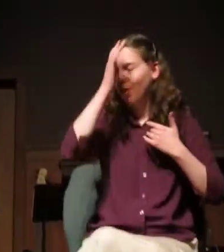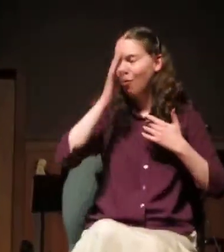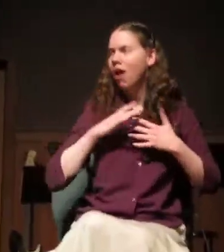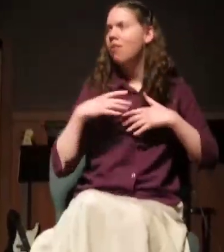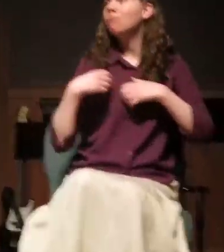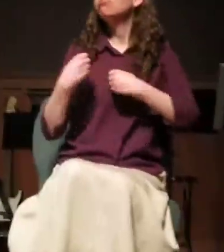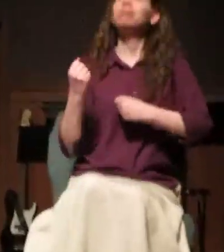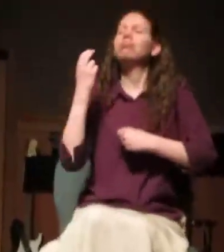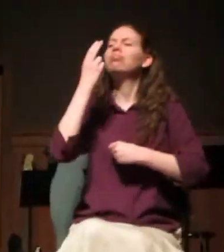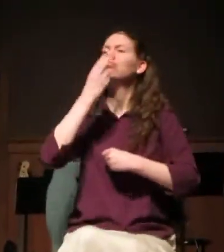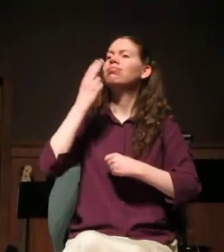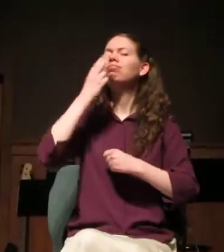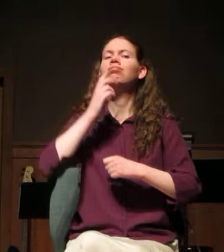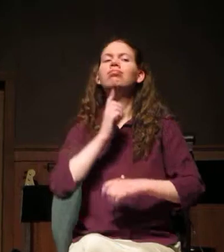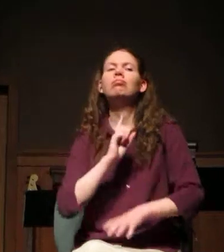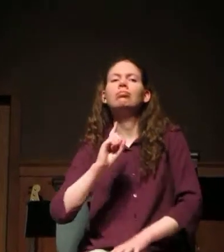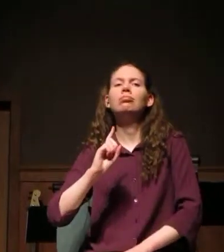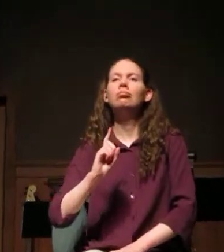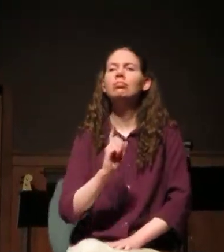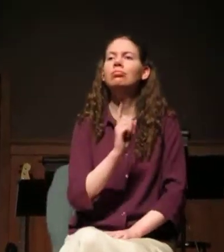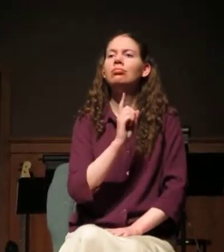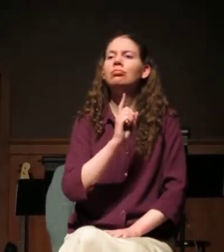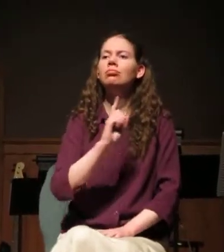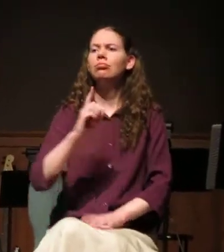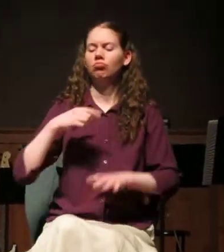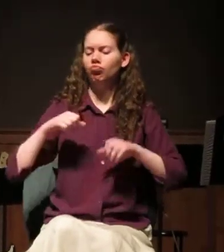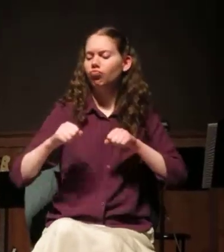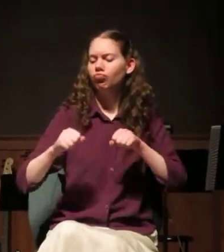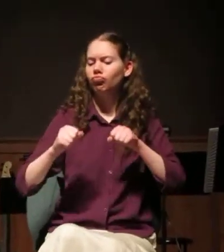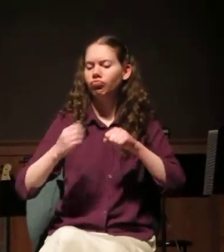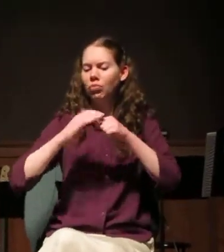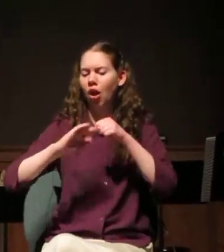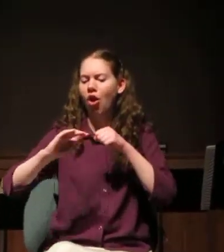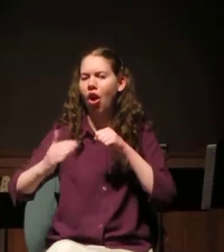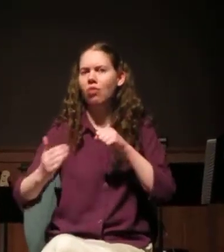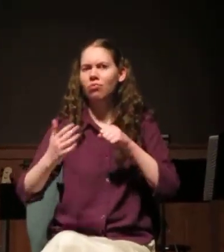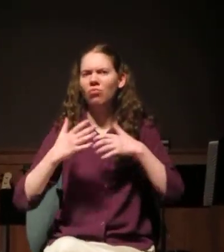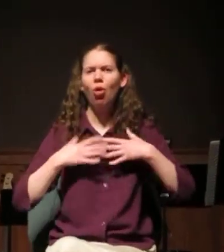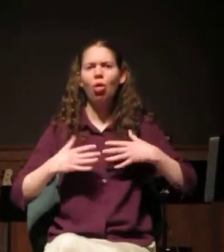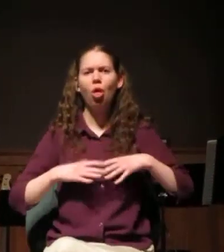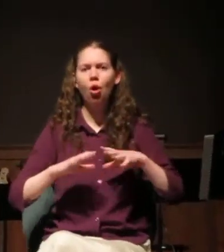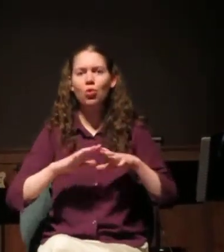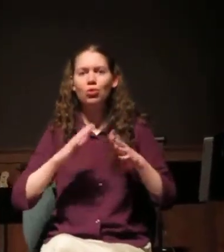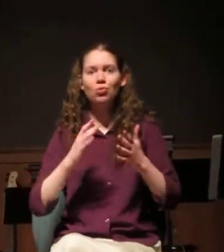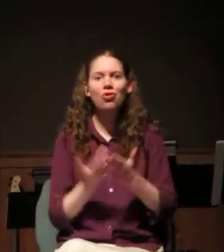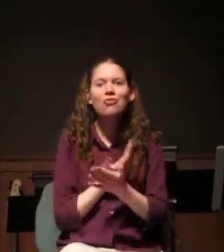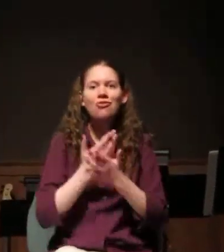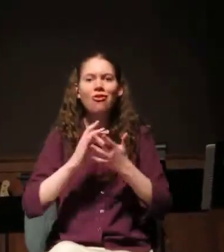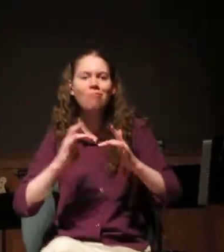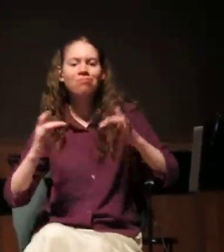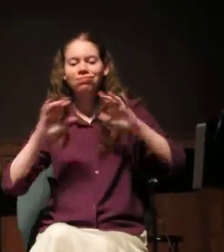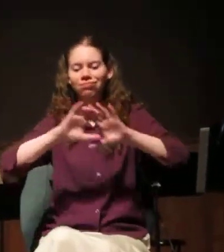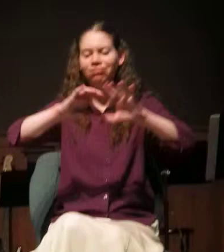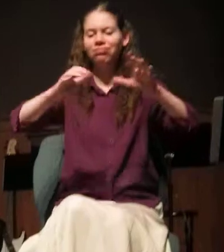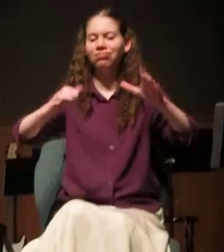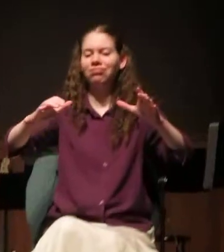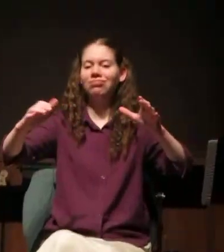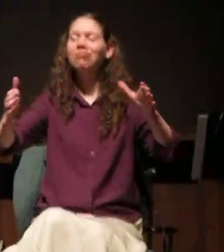walking the alleys of our city. He was pushing an old cart filled with clothes, both bright and new. And he was calling in a clear, tenor voice,